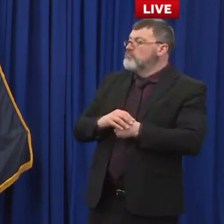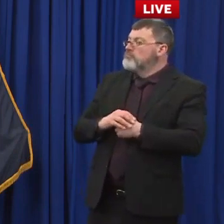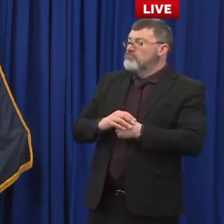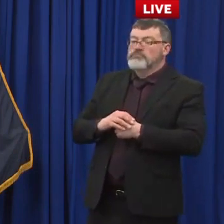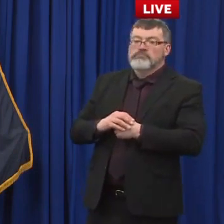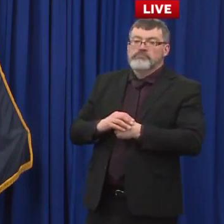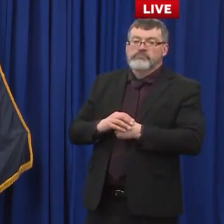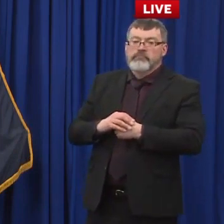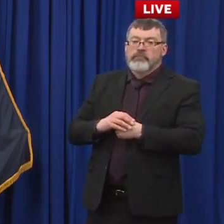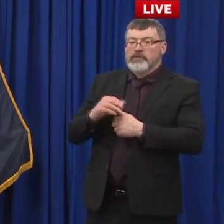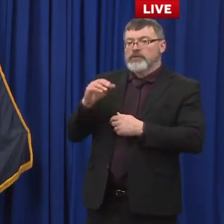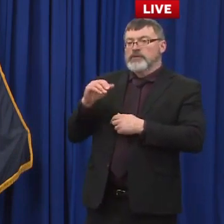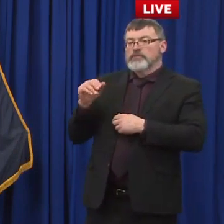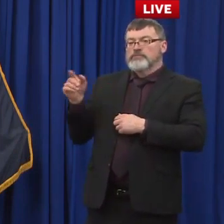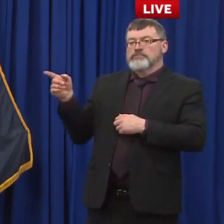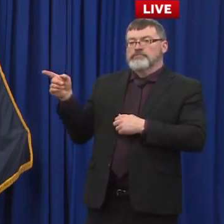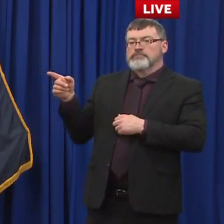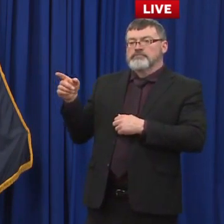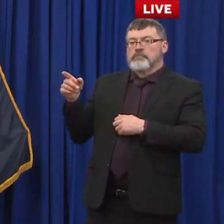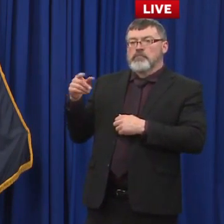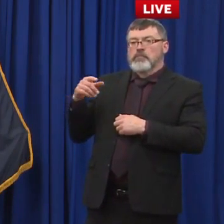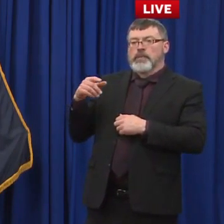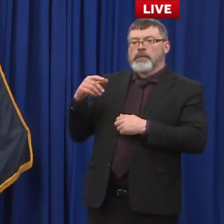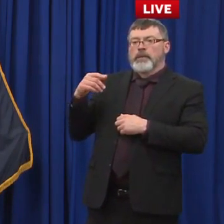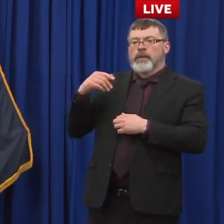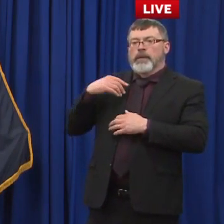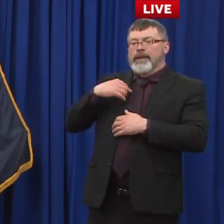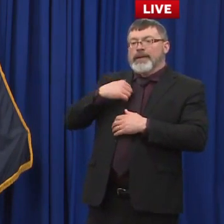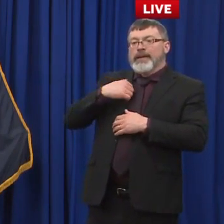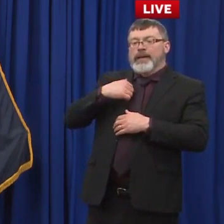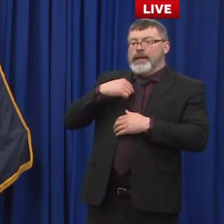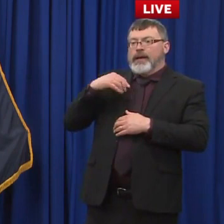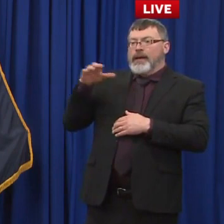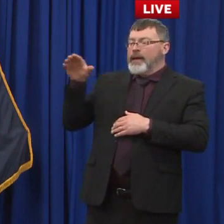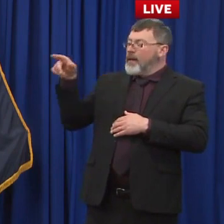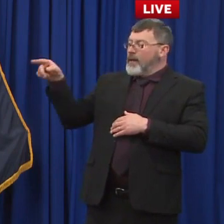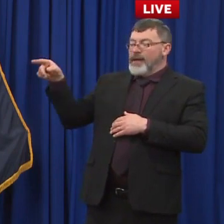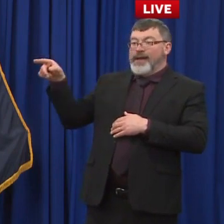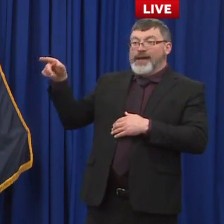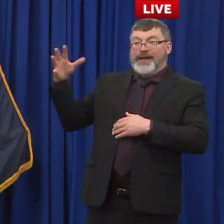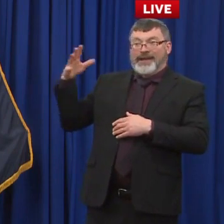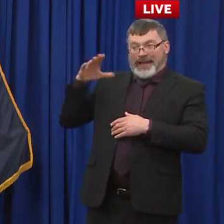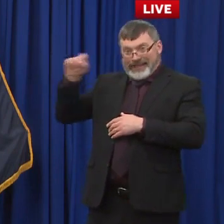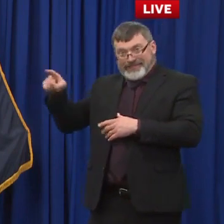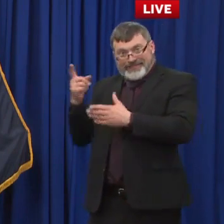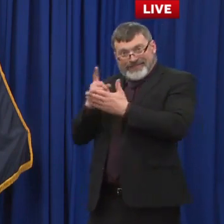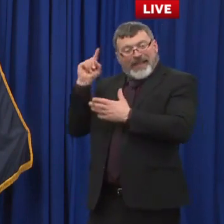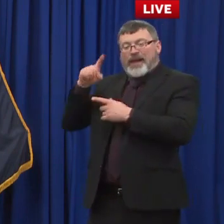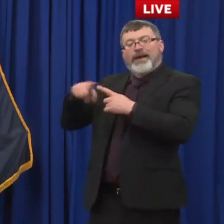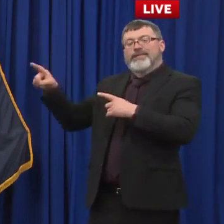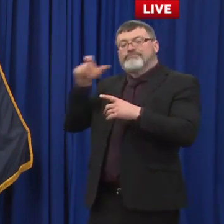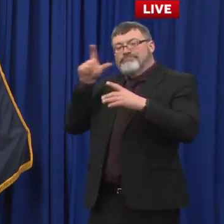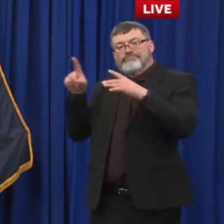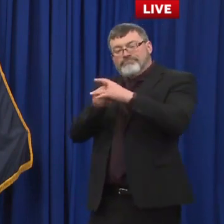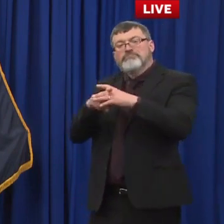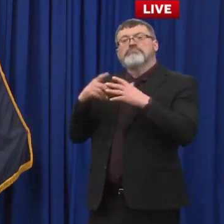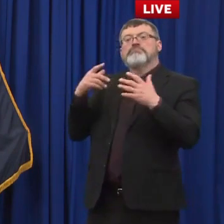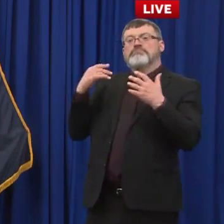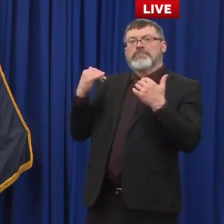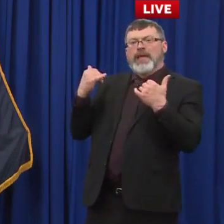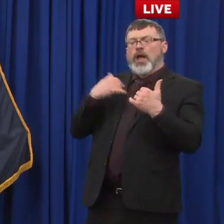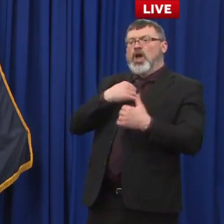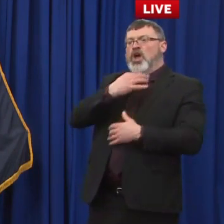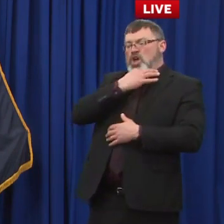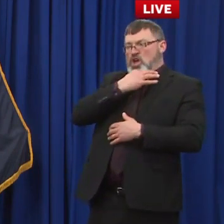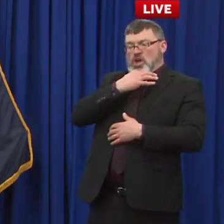This might be a little bit of review, but you weren't here last week, so we wanted to get your perspective on the rescinding of the mask mandate. Can you